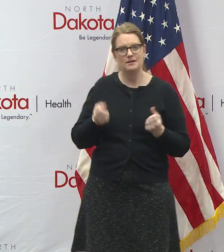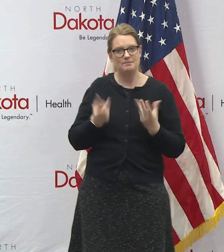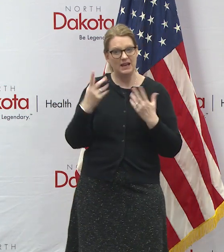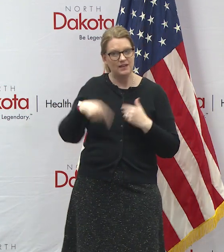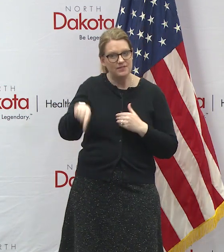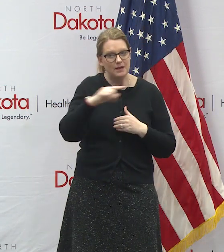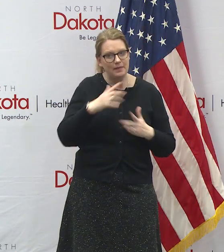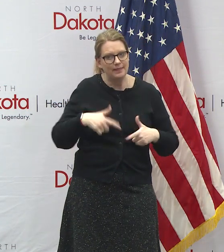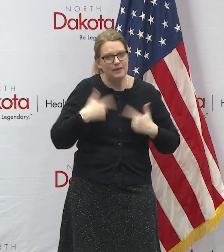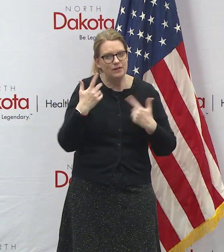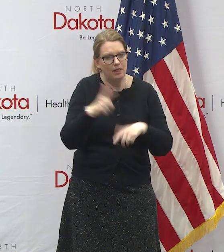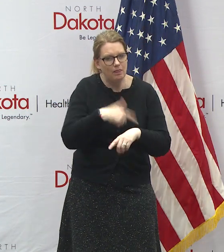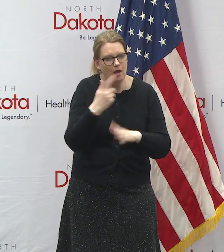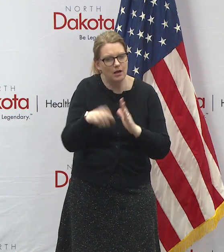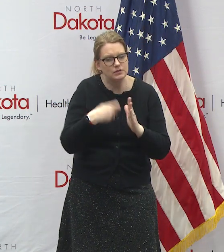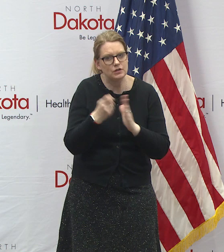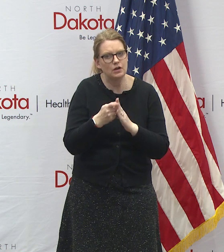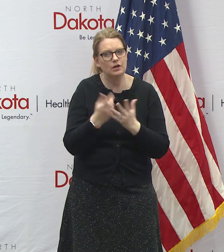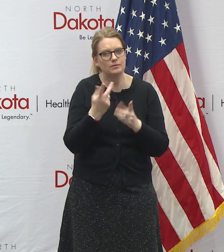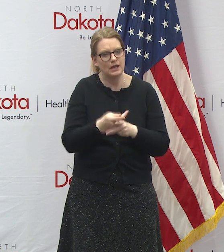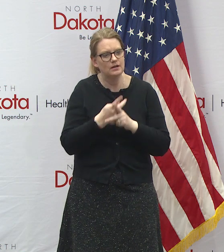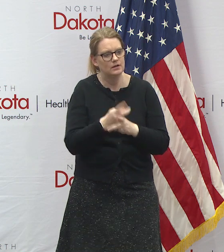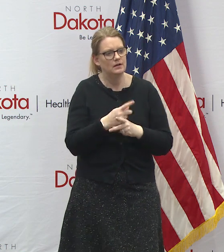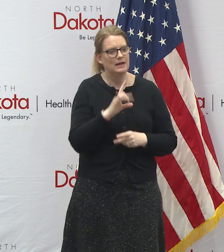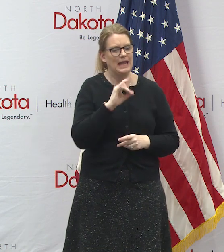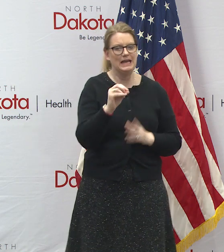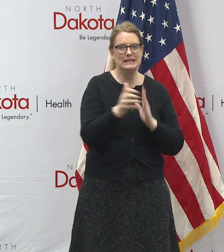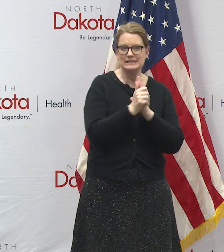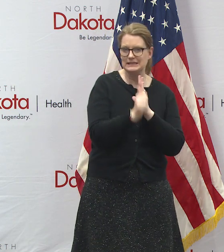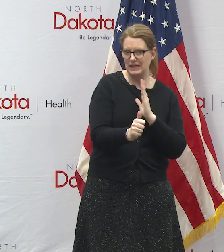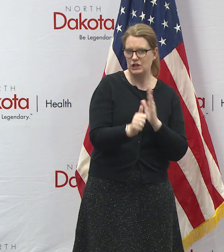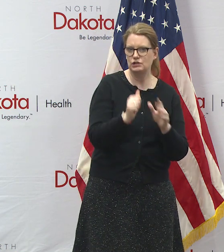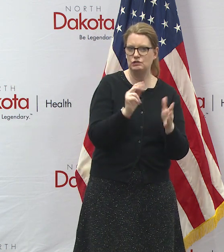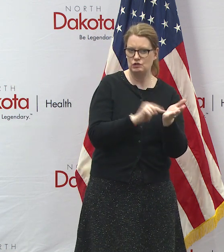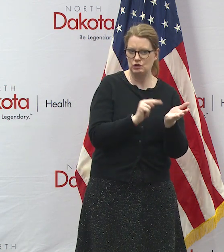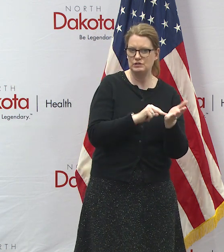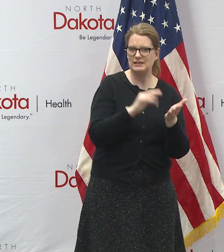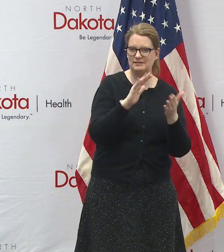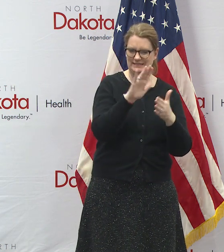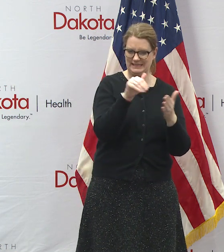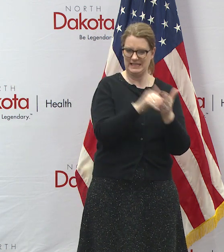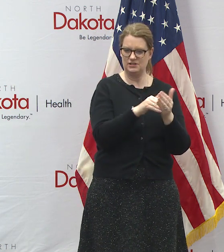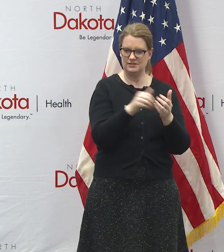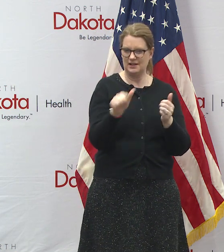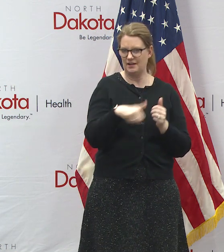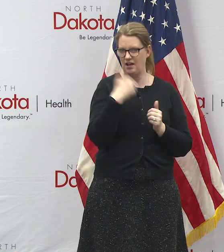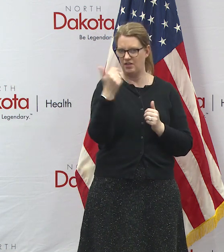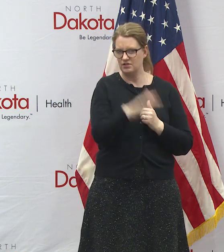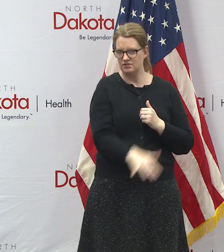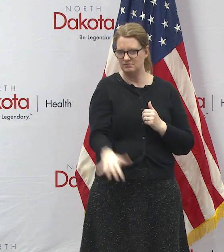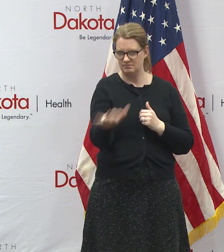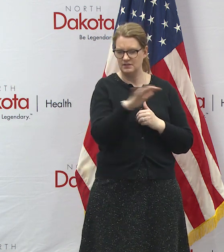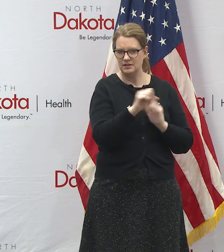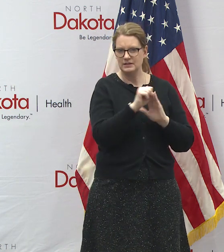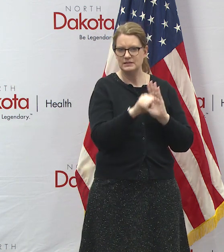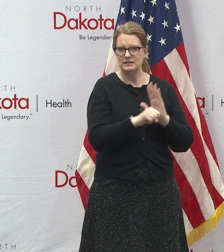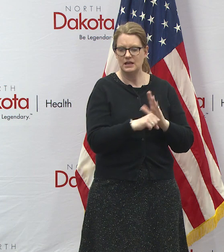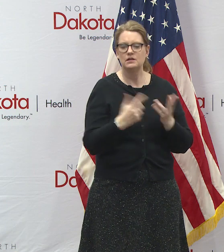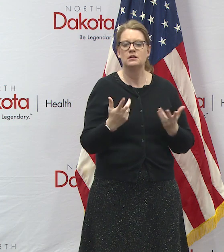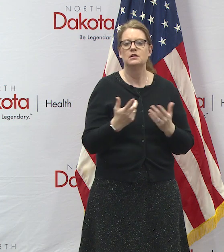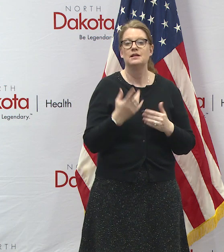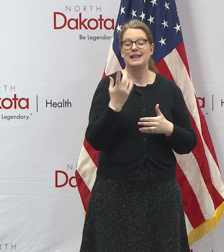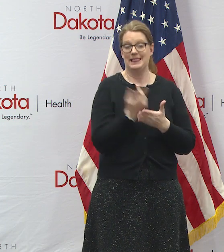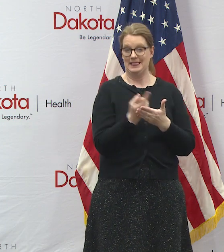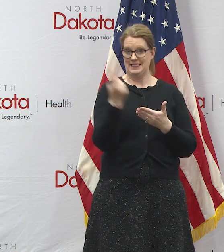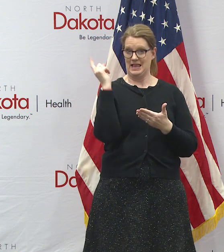long-term care facilities we have 80 skilled nursing centers and other assisted living around the state and one of the directives that we gave over